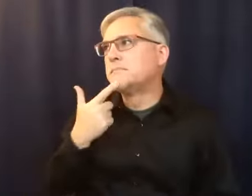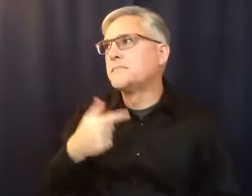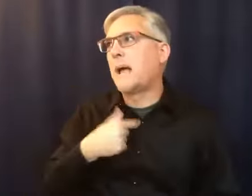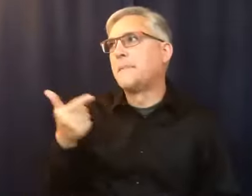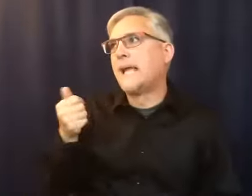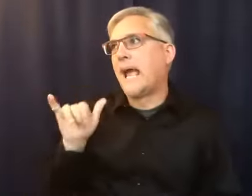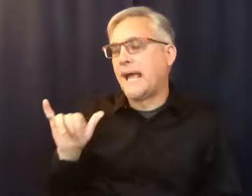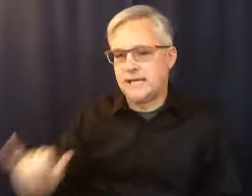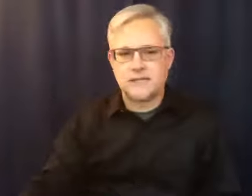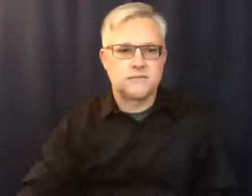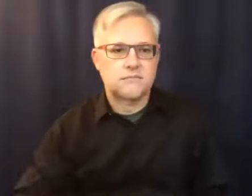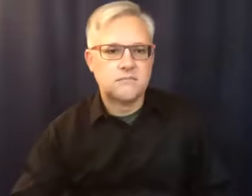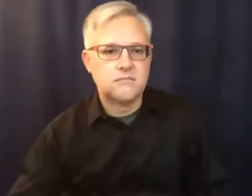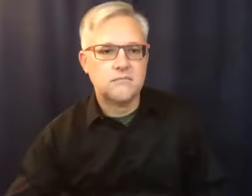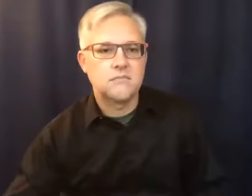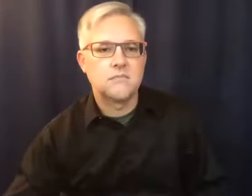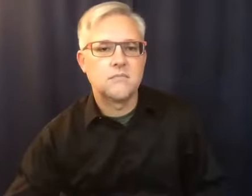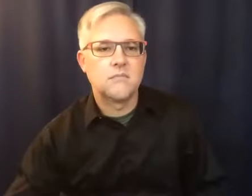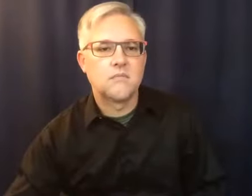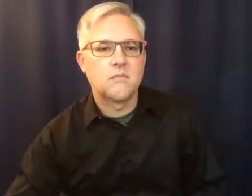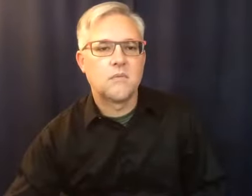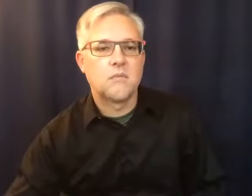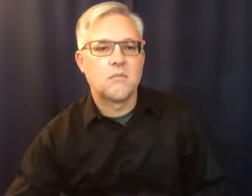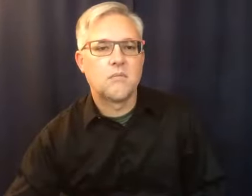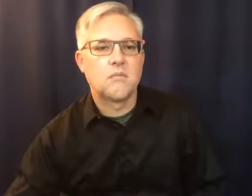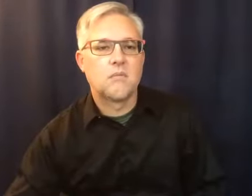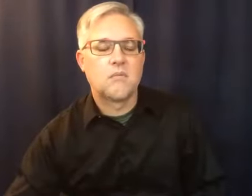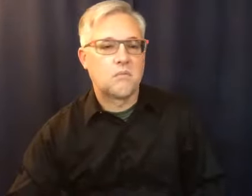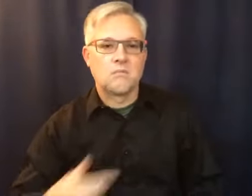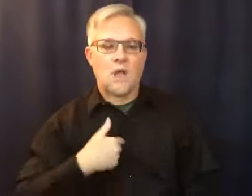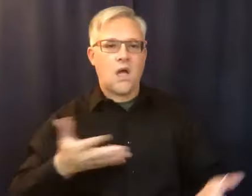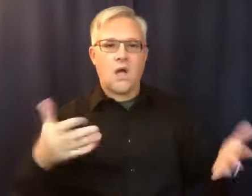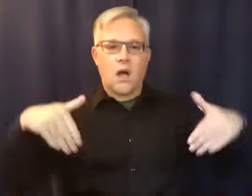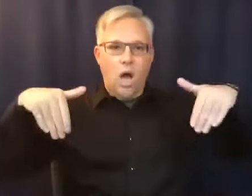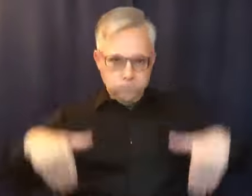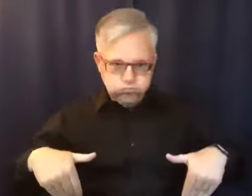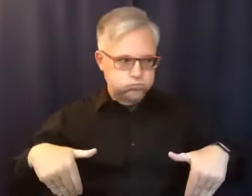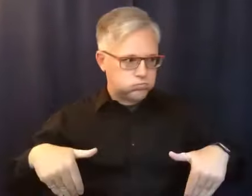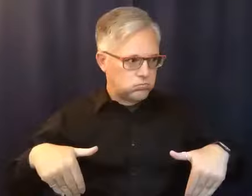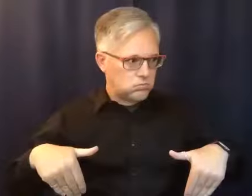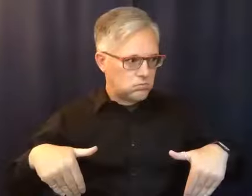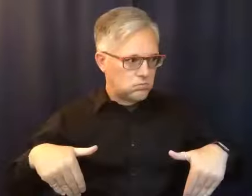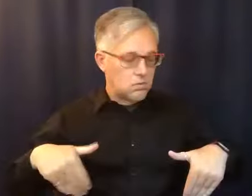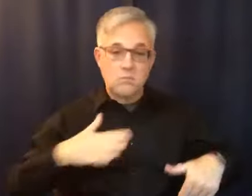And I didn't know what to do. I grew up in one of those churches where you don't, you don't do, you don't do things like that.